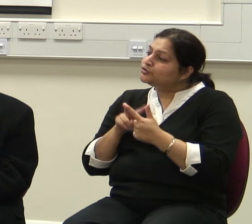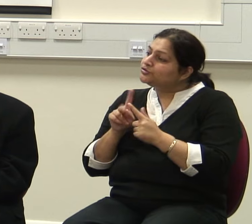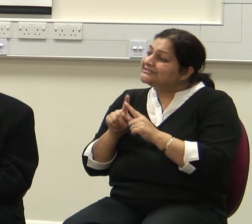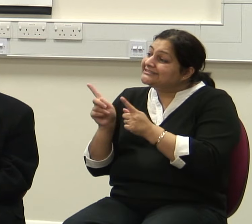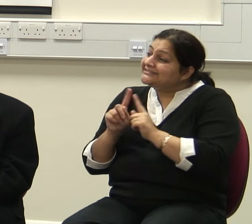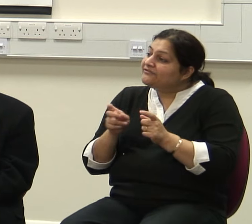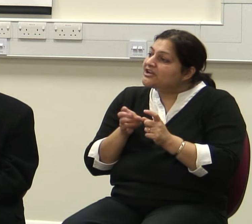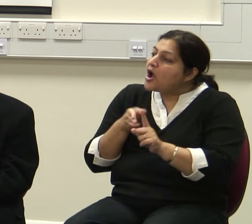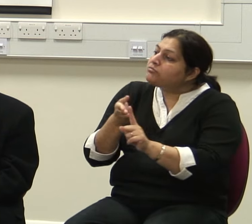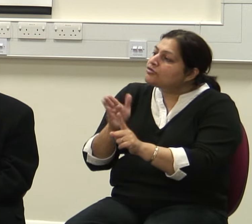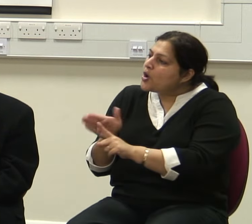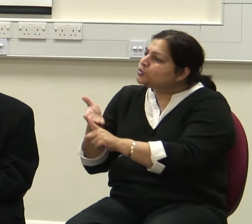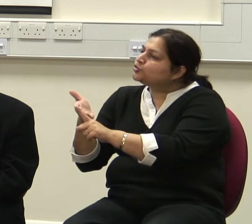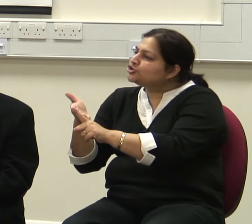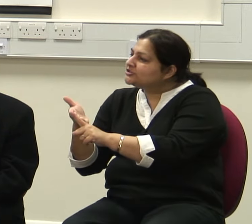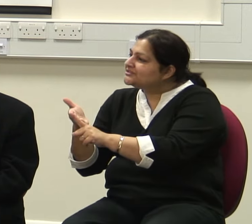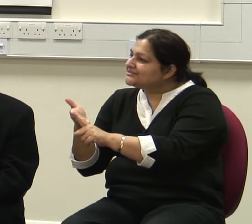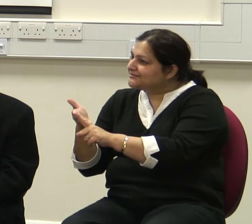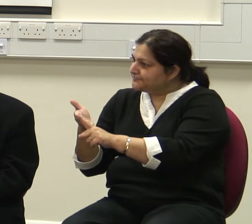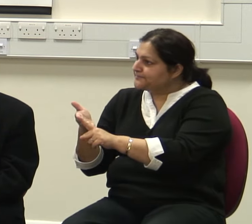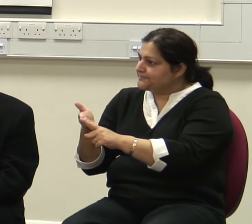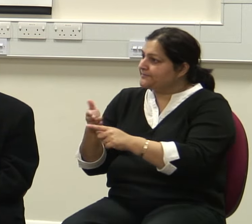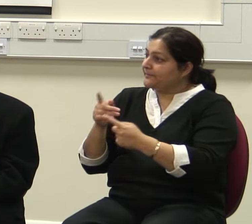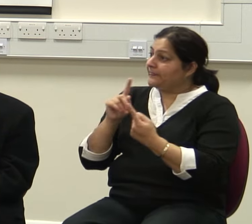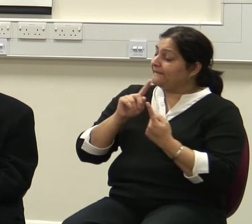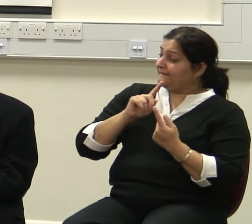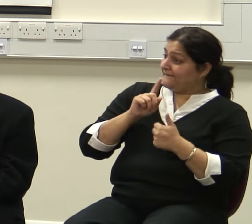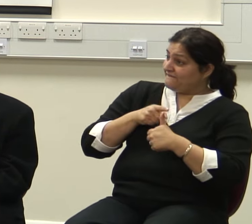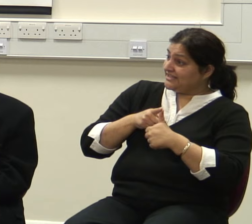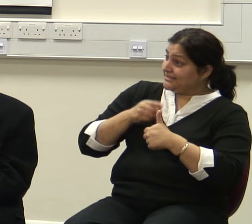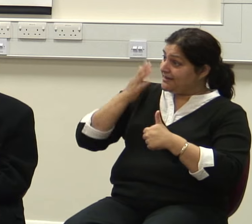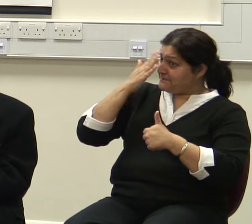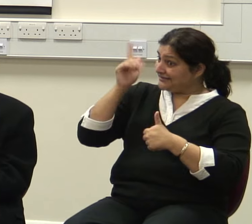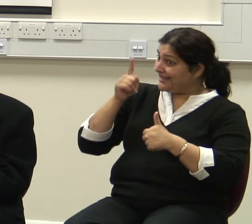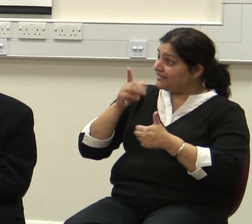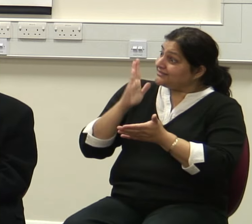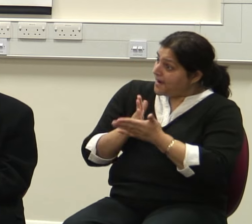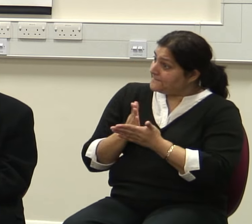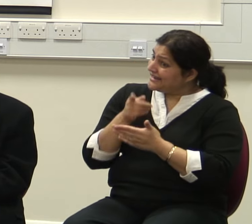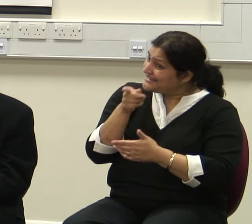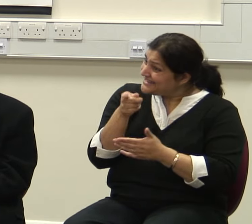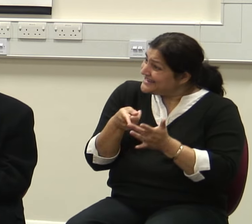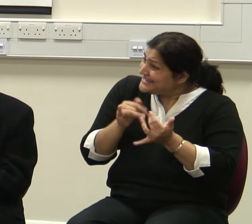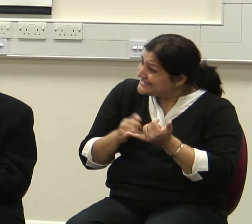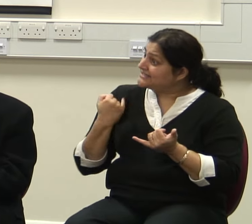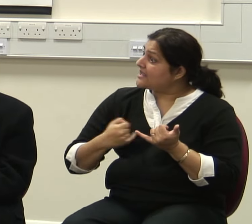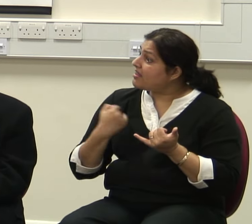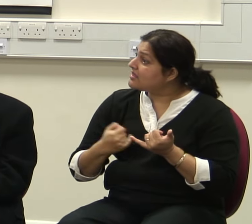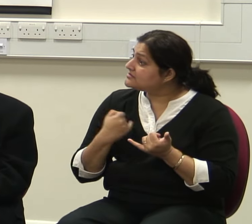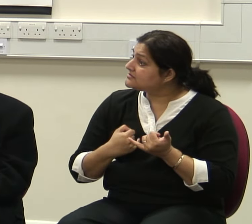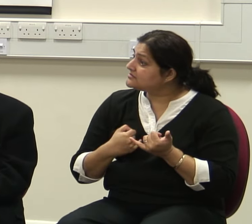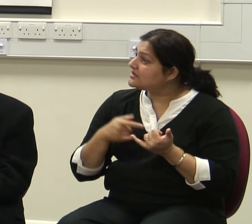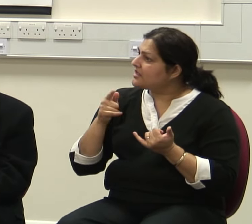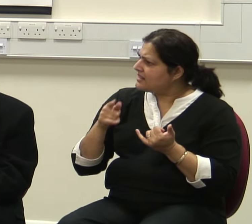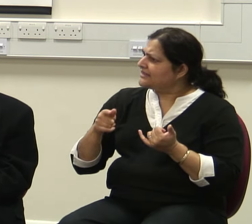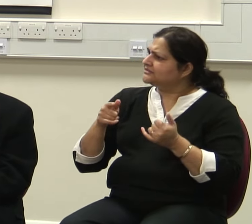phenomenon. One is, whether or not mental illness is an illness, is a categorical, logical, medical